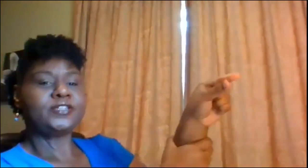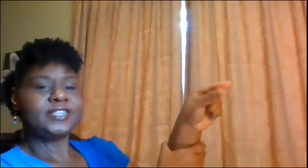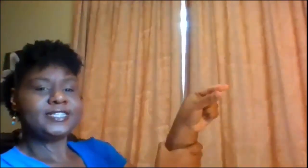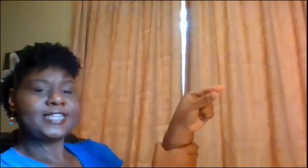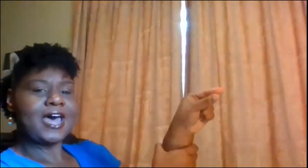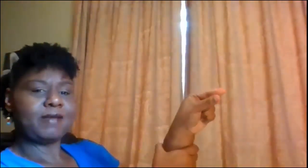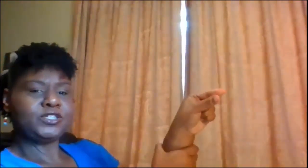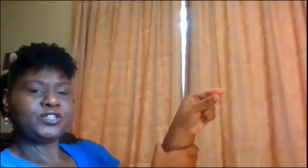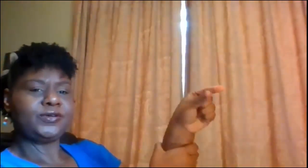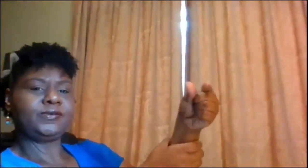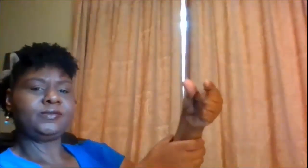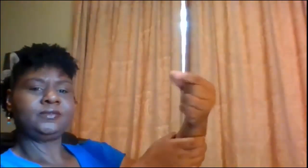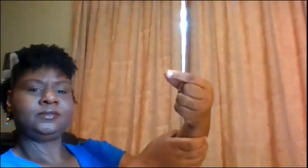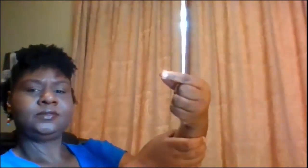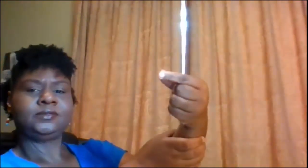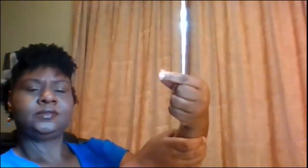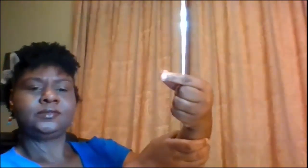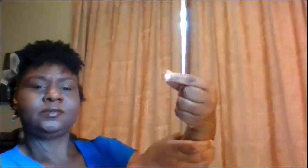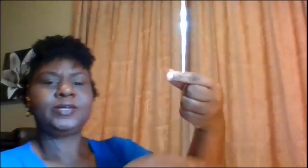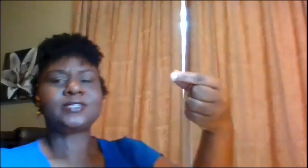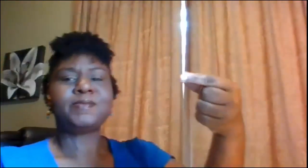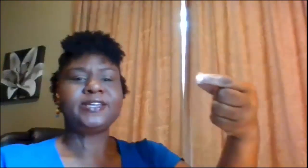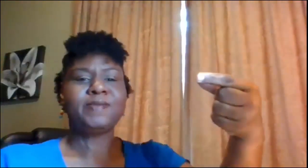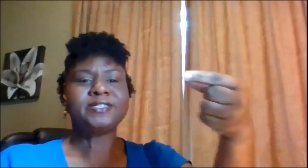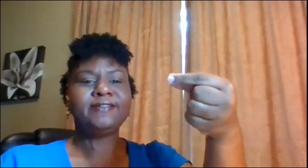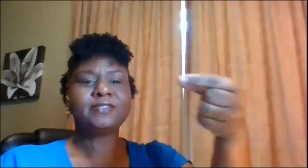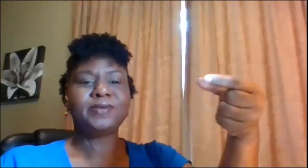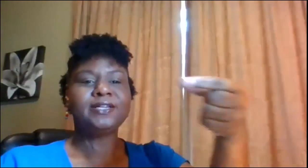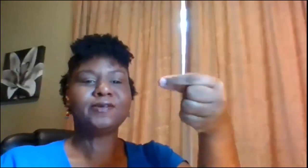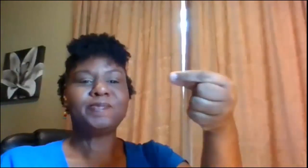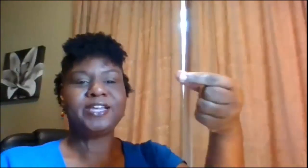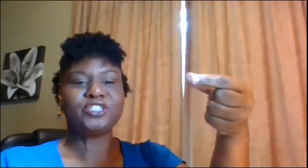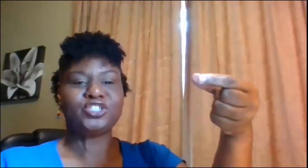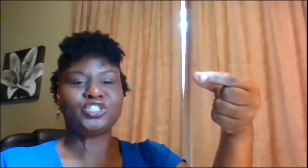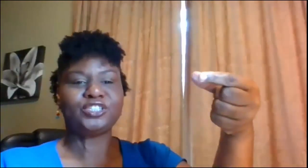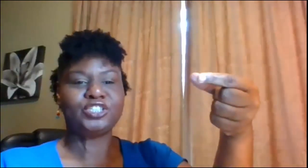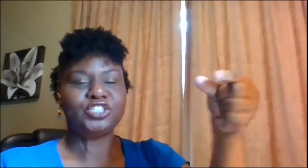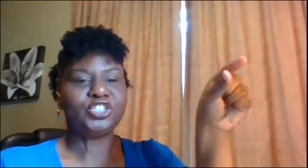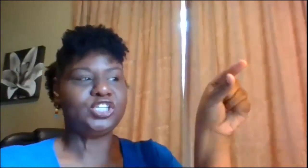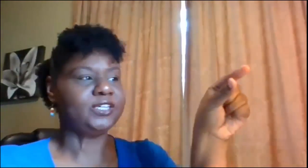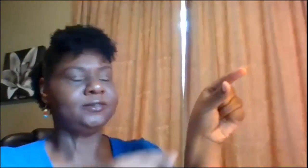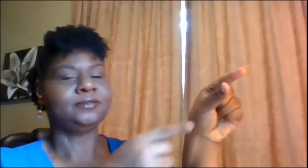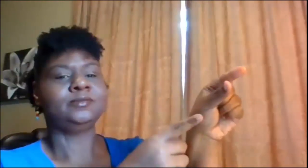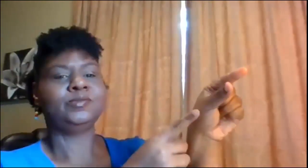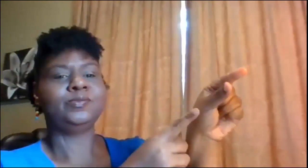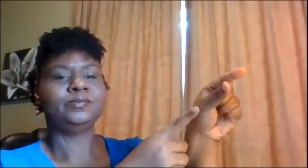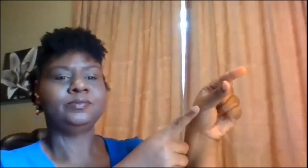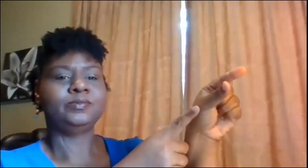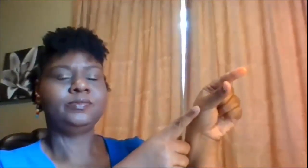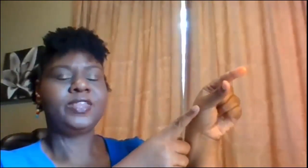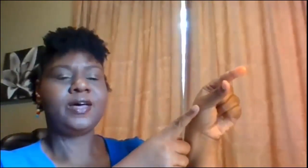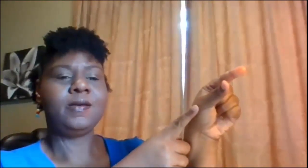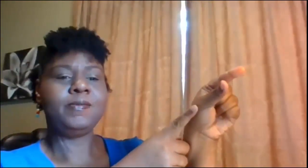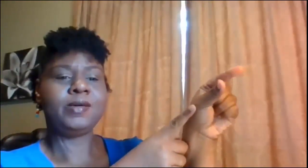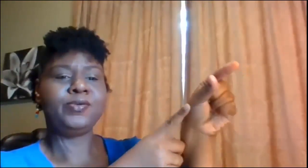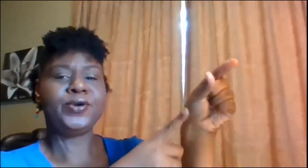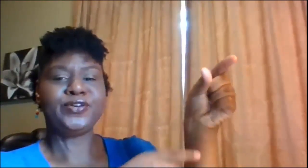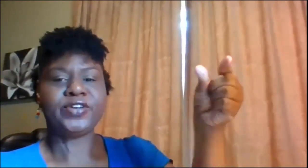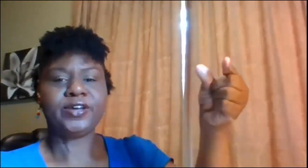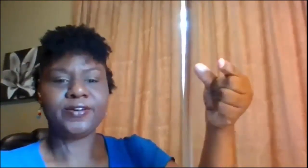to the side I'm gonna show you but it's almost like you're about to give someone a little pinch G thumb and pointer finger